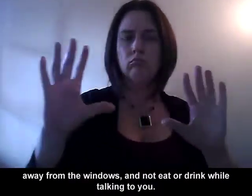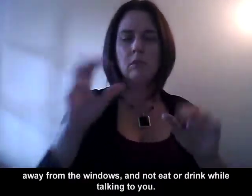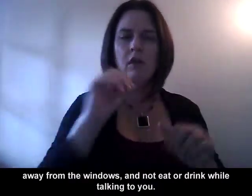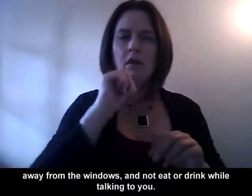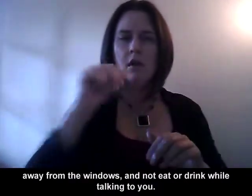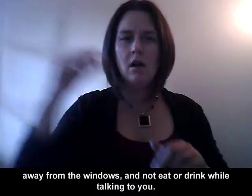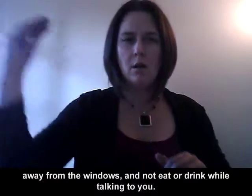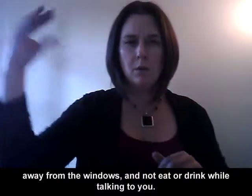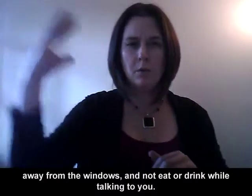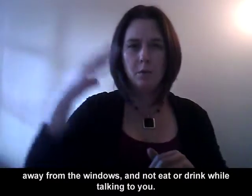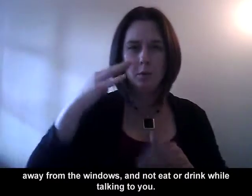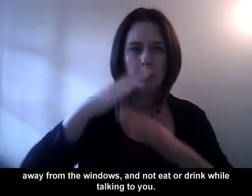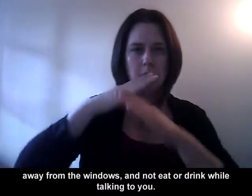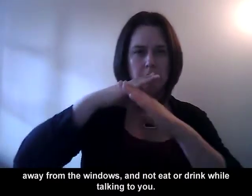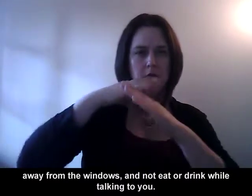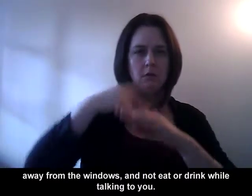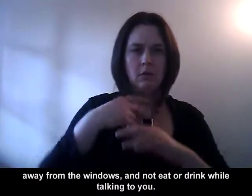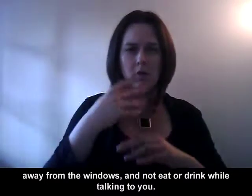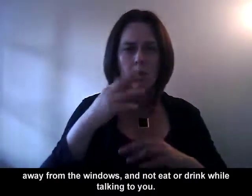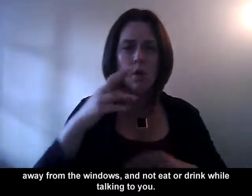and not eat or drink while talking to you.